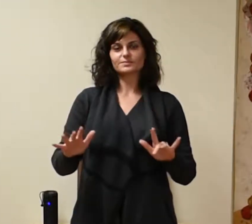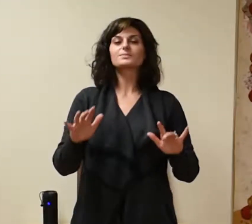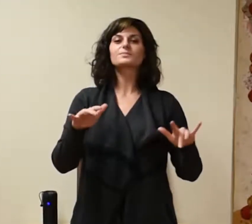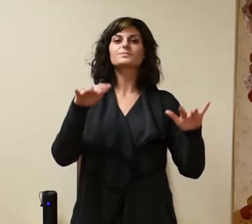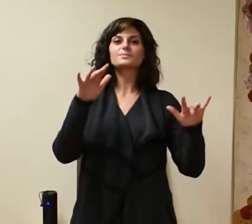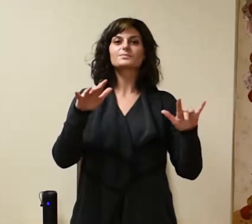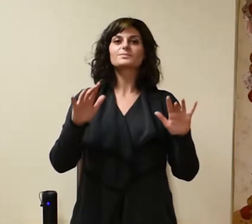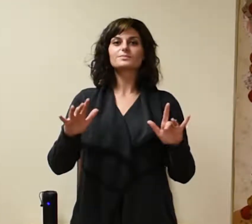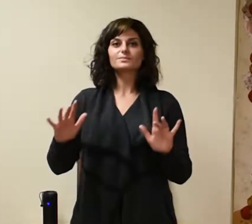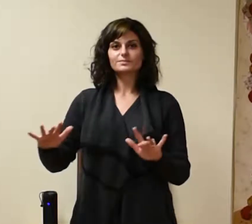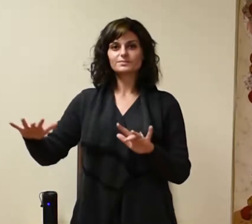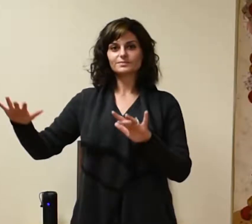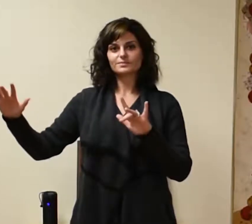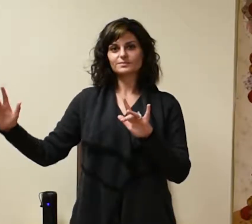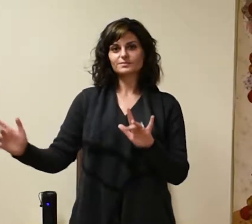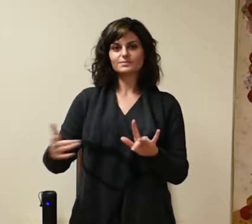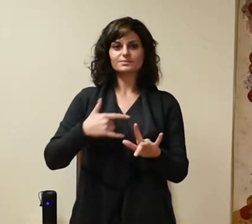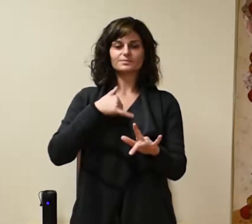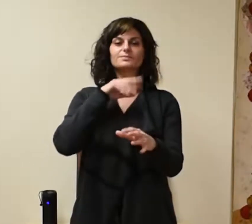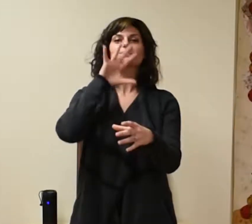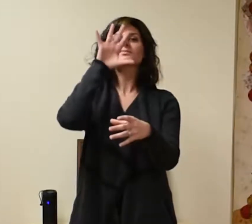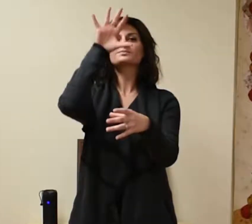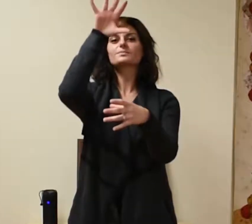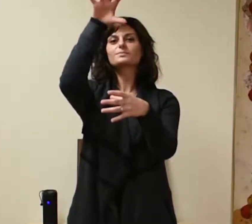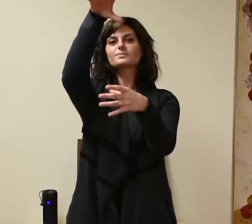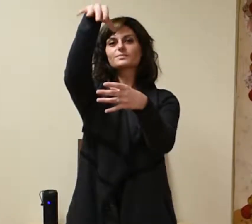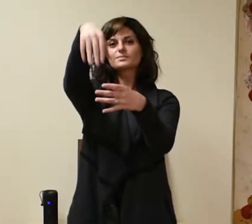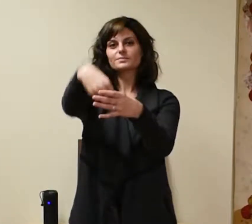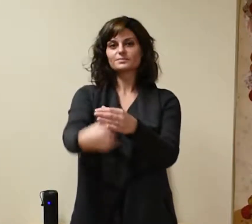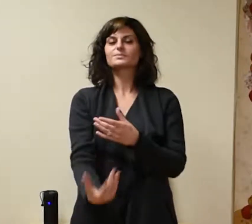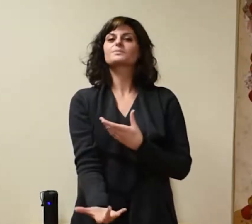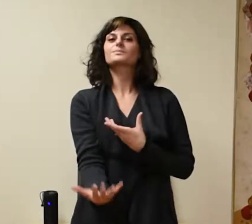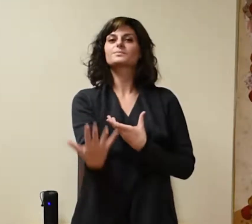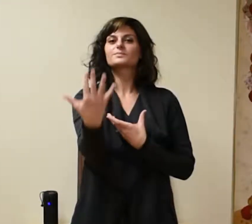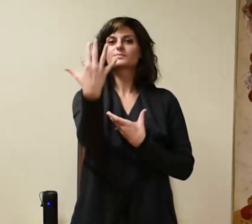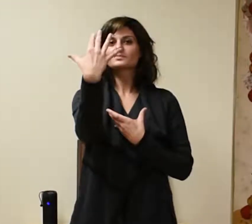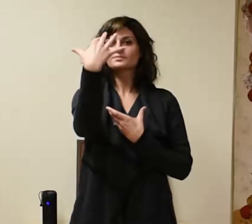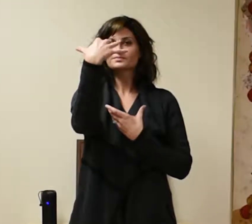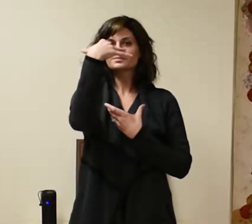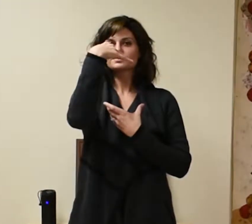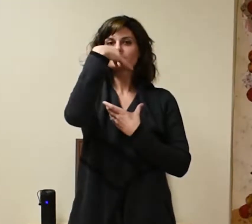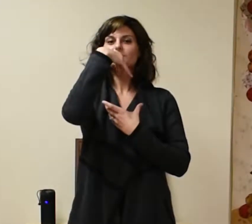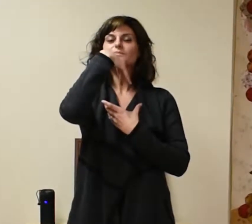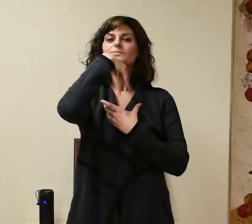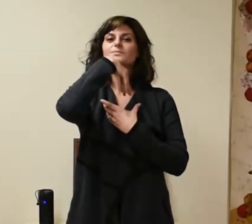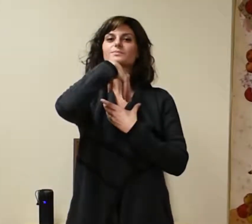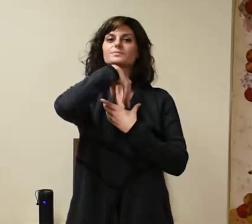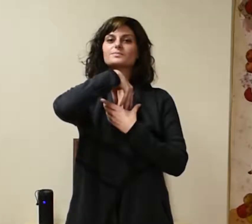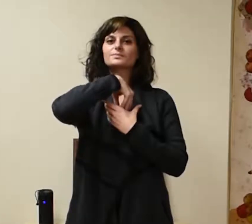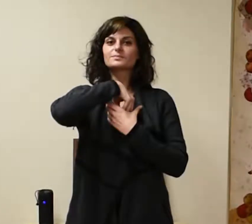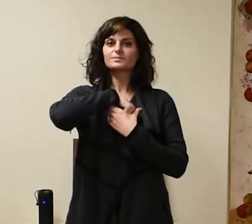I am in you, are in me, we